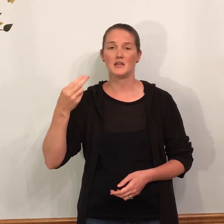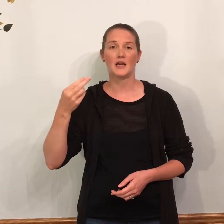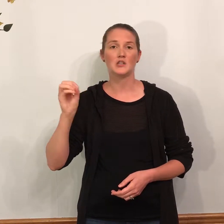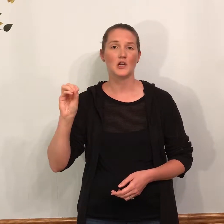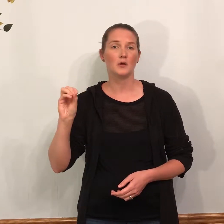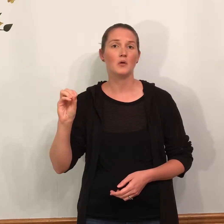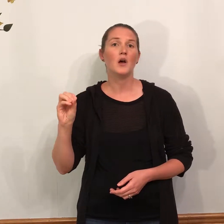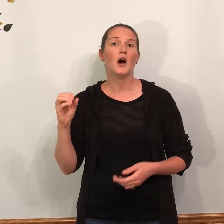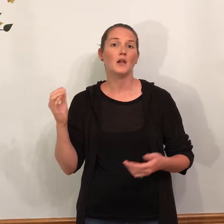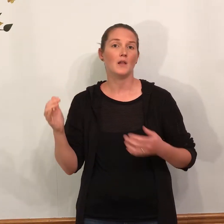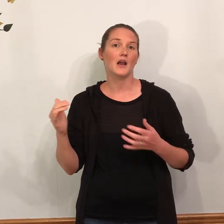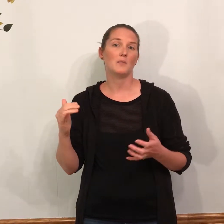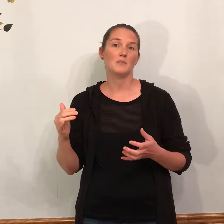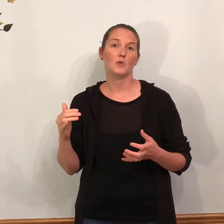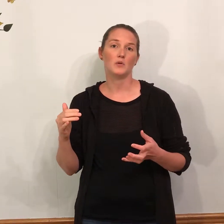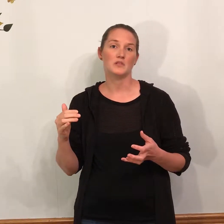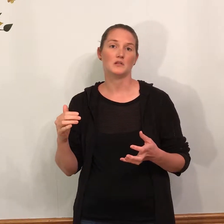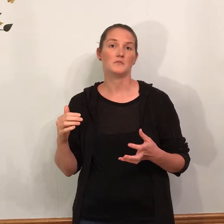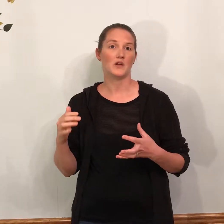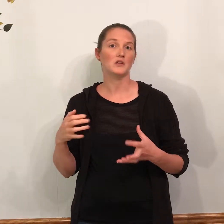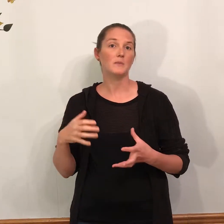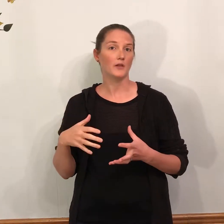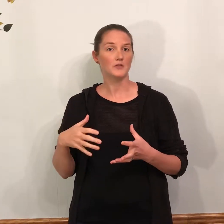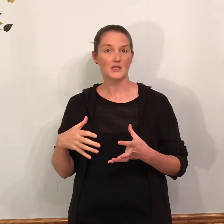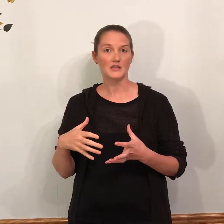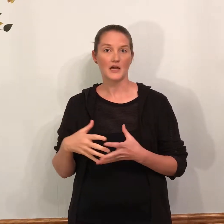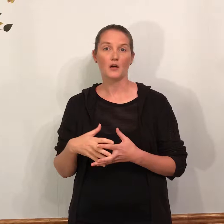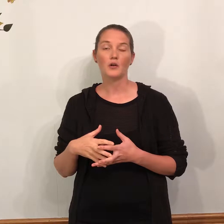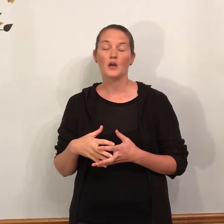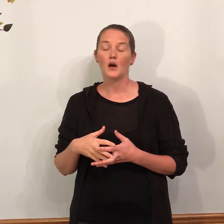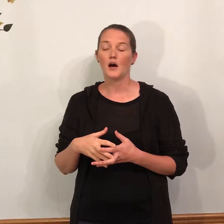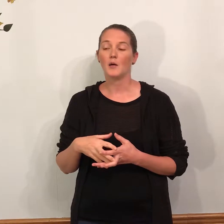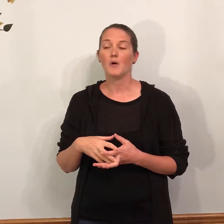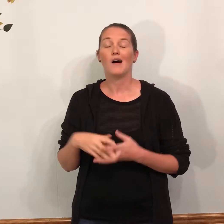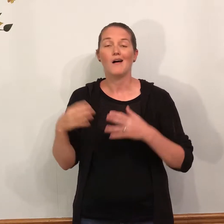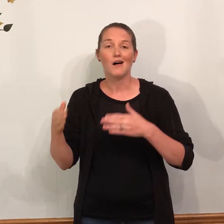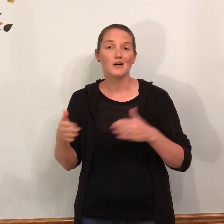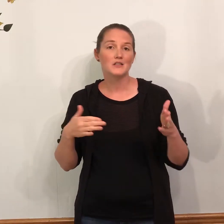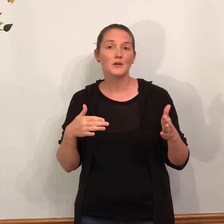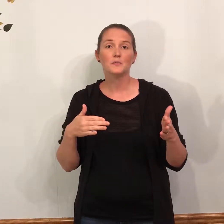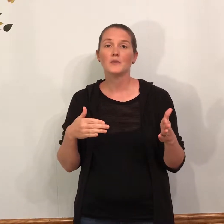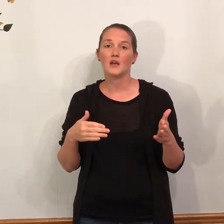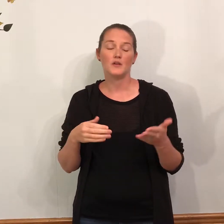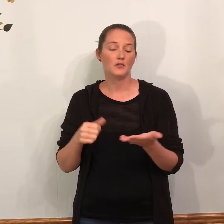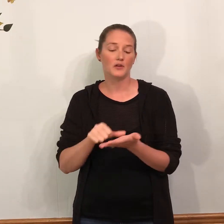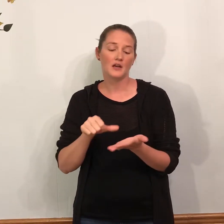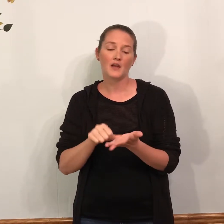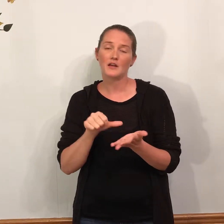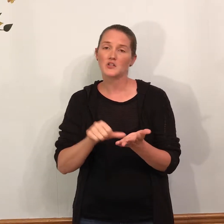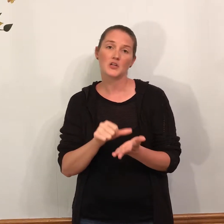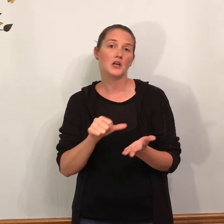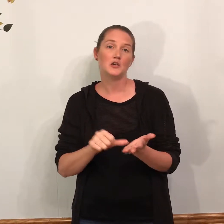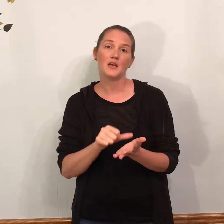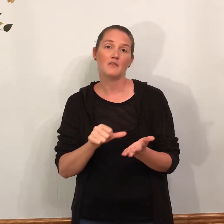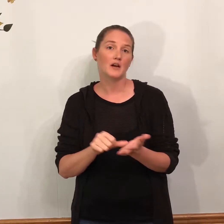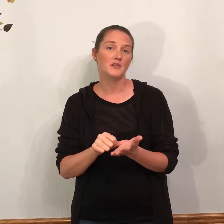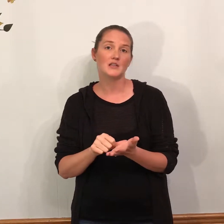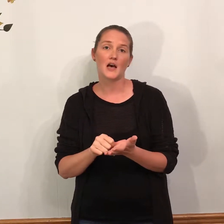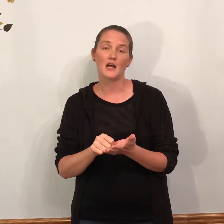-H-O. A lot of people will still fingerspell those things out. Also, if you were looking in that dictionary and you can't find the sign,